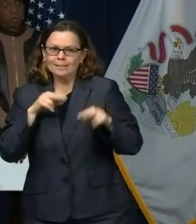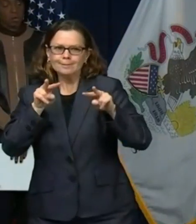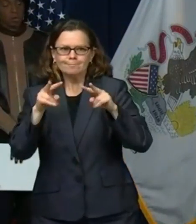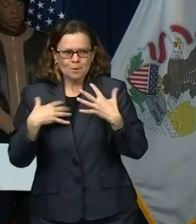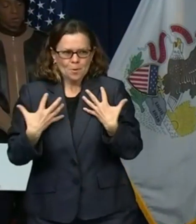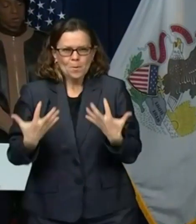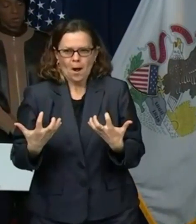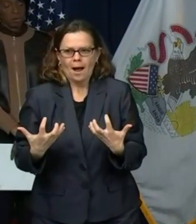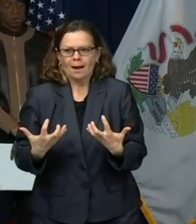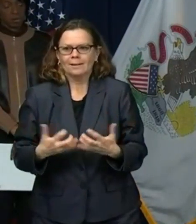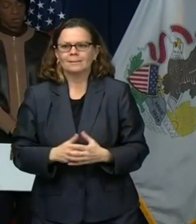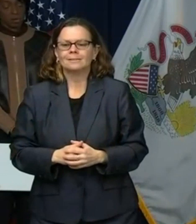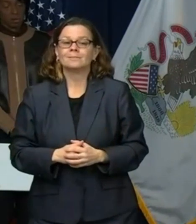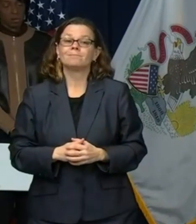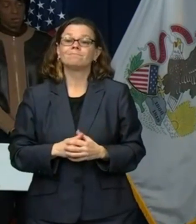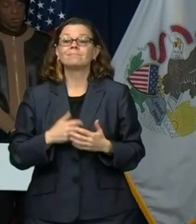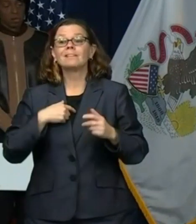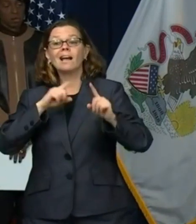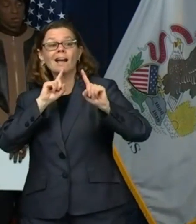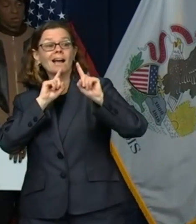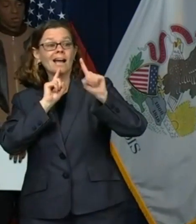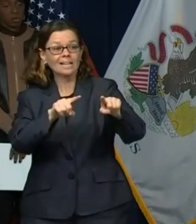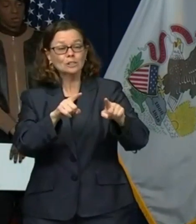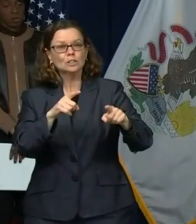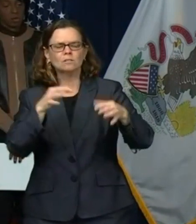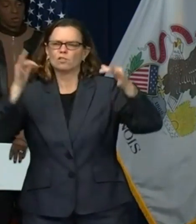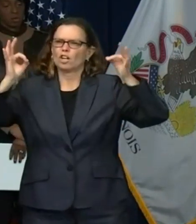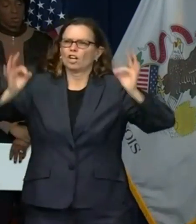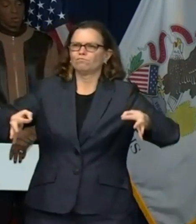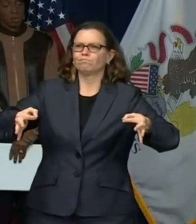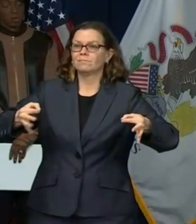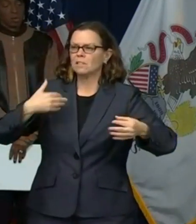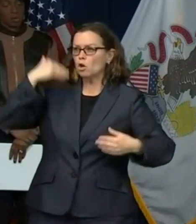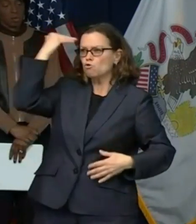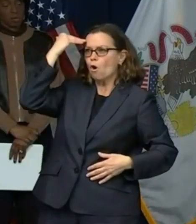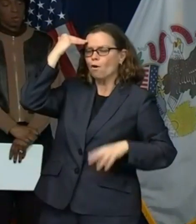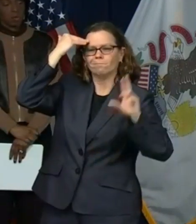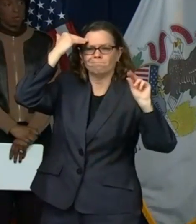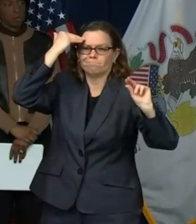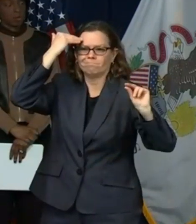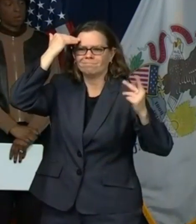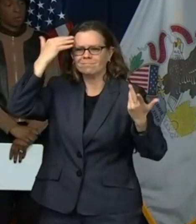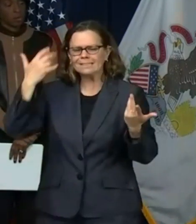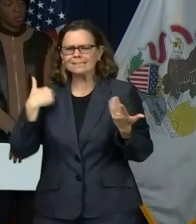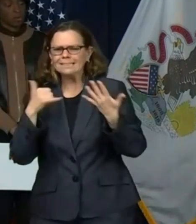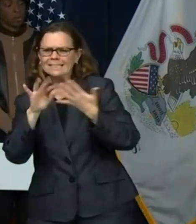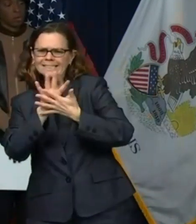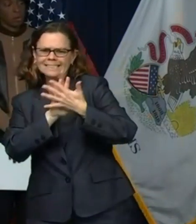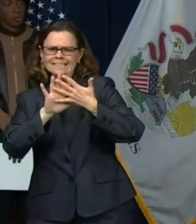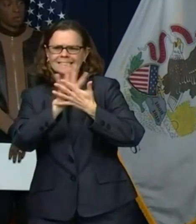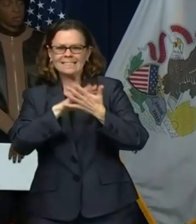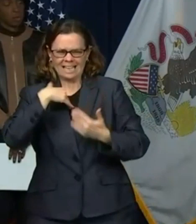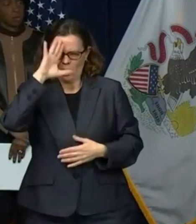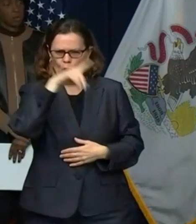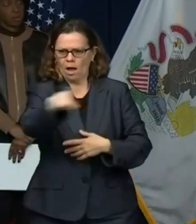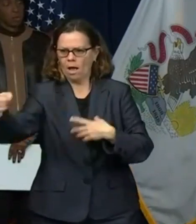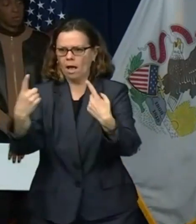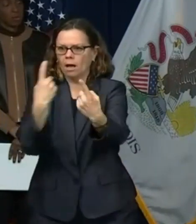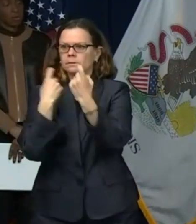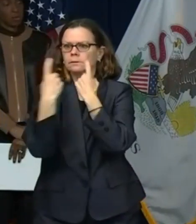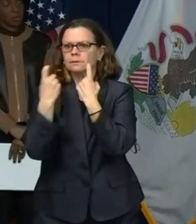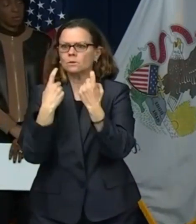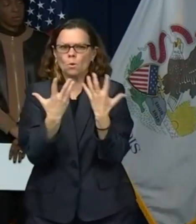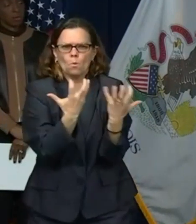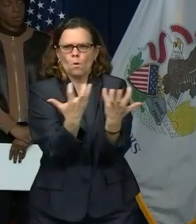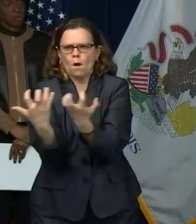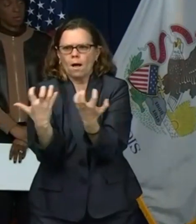And I know that everybody would like a definitive answer. Believe me, I wish I had one. Even if I brought the two doctors behind me